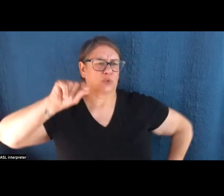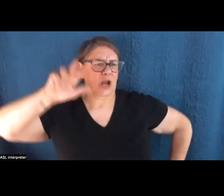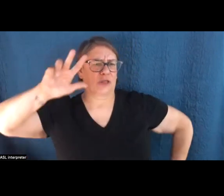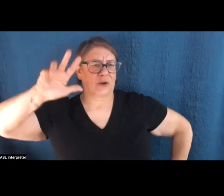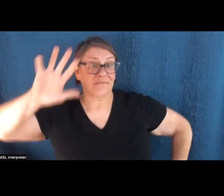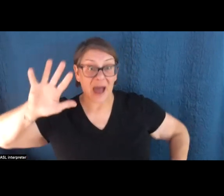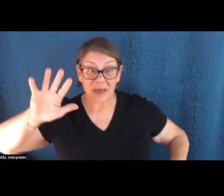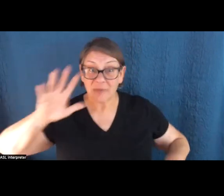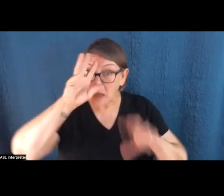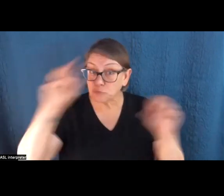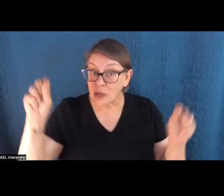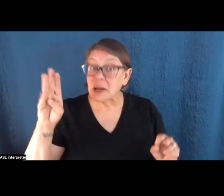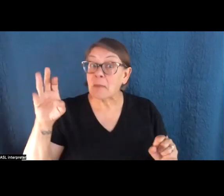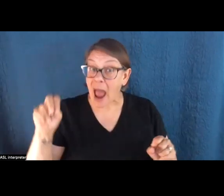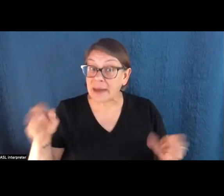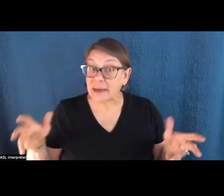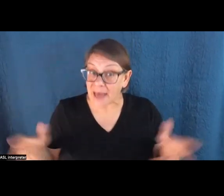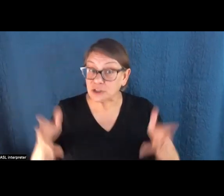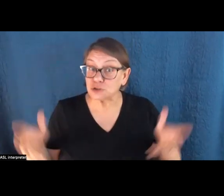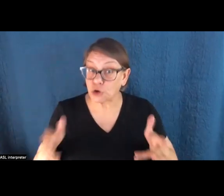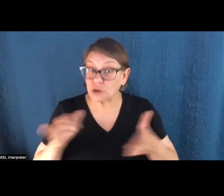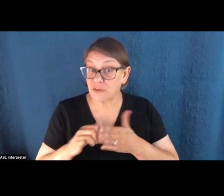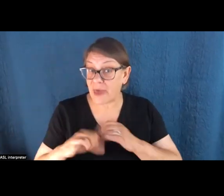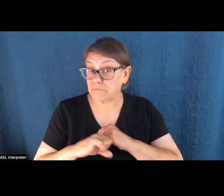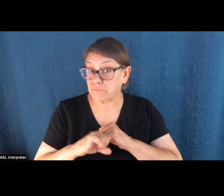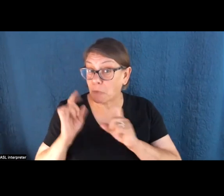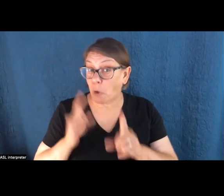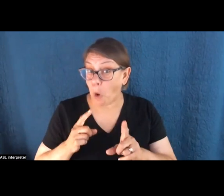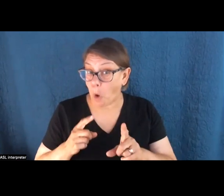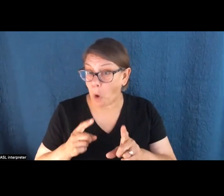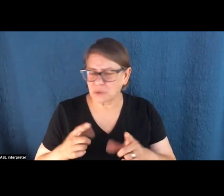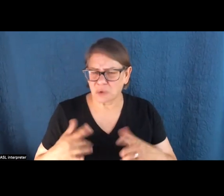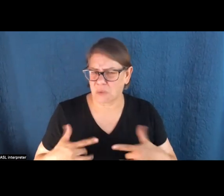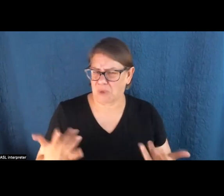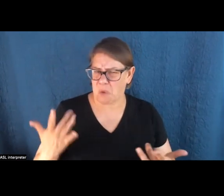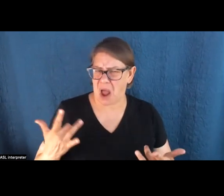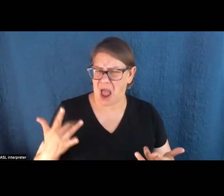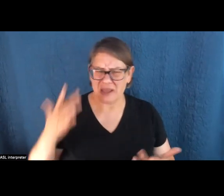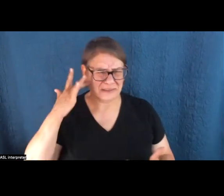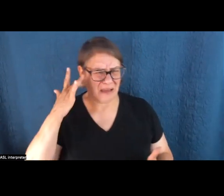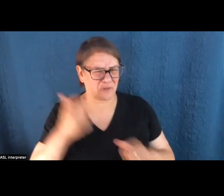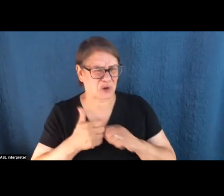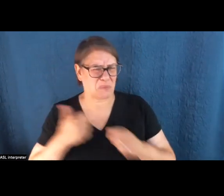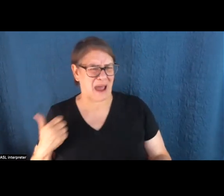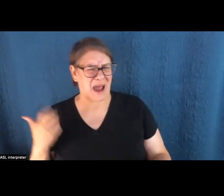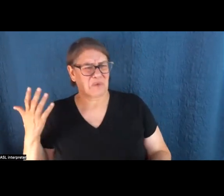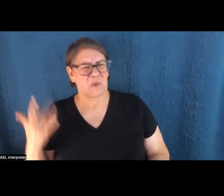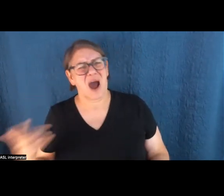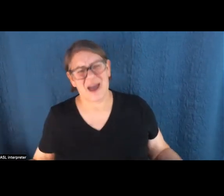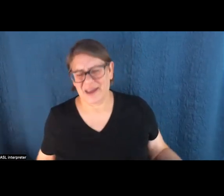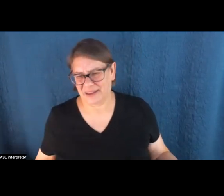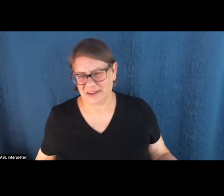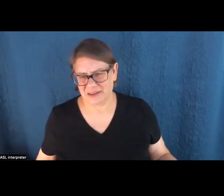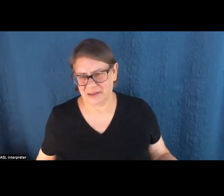Biden has endorsed that goal, he campaigned on it. So, you know, what, what gives? Why is California still 10 years behind that? What's the answer to that question?